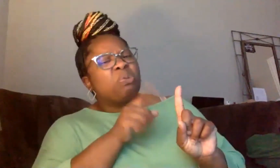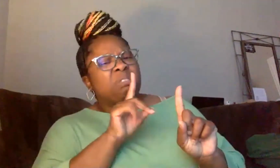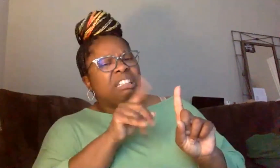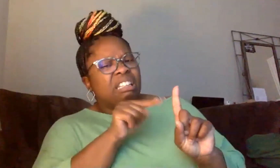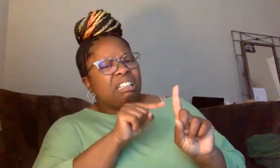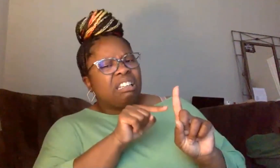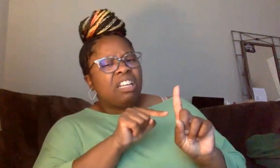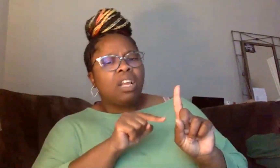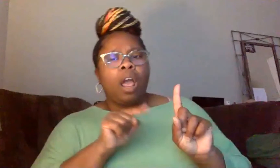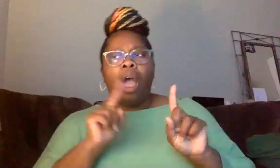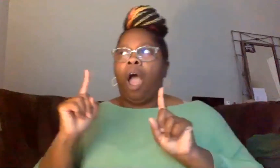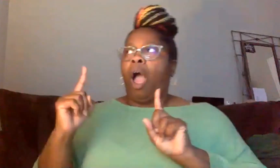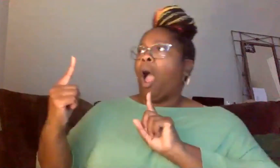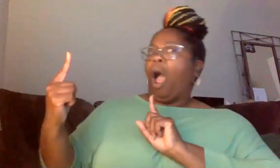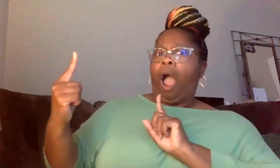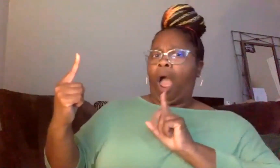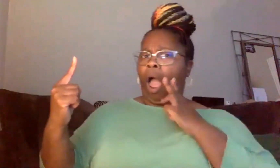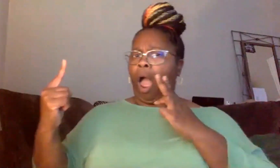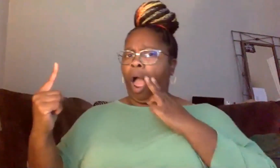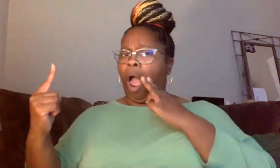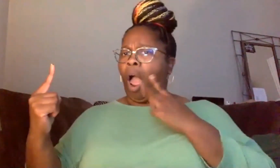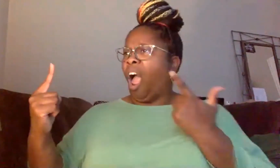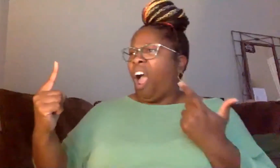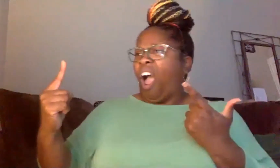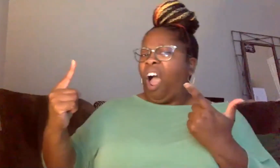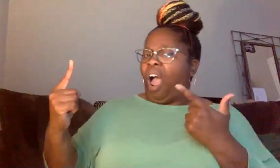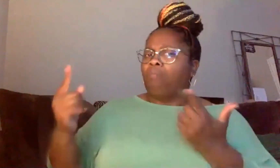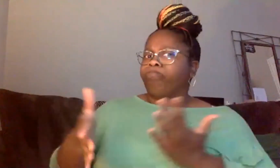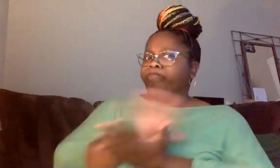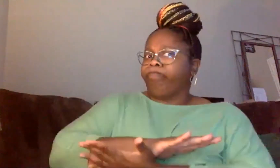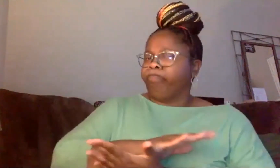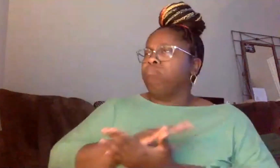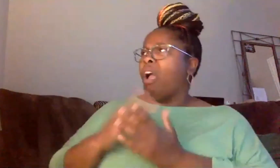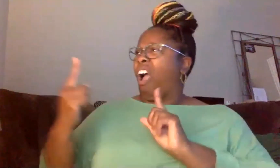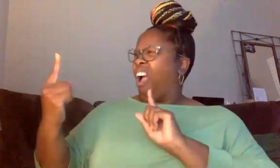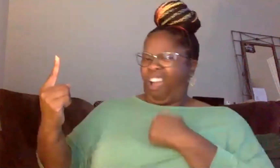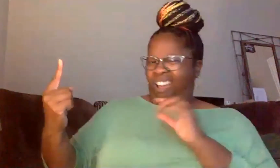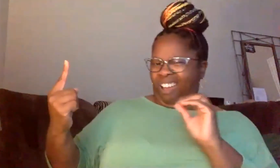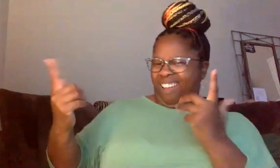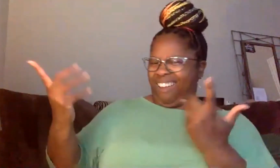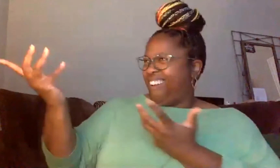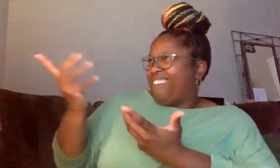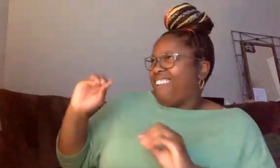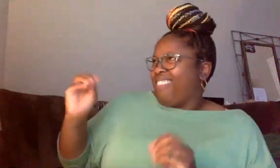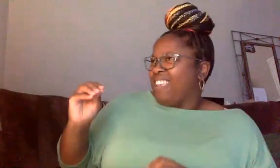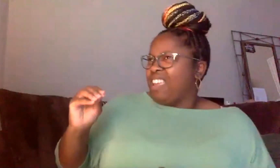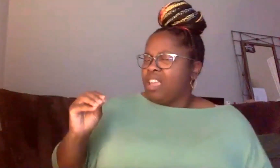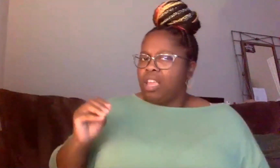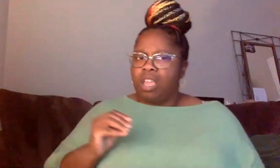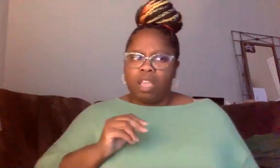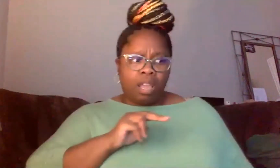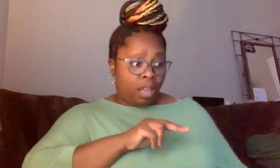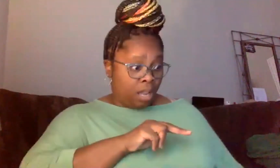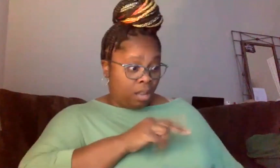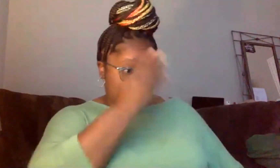Cain tried to act like he didn't do anything wrong, because he tried to cover up what he had done. And God said this, Cain Abel's